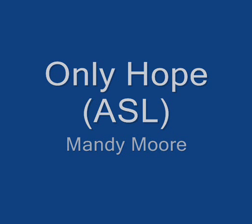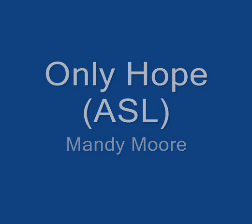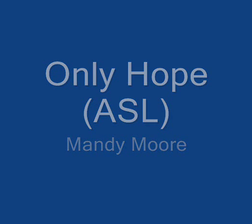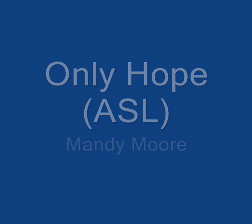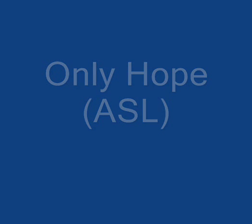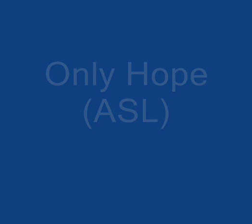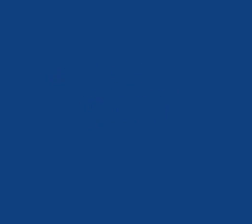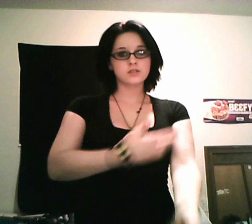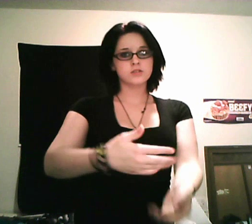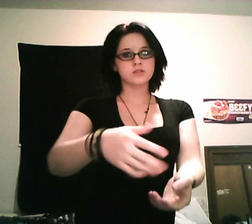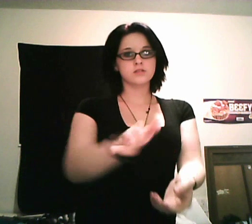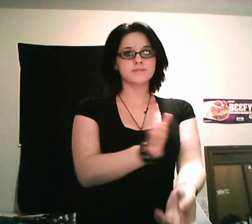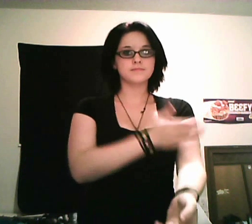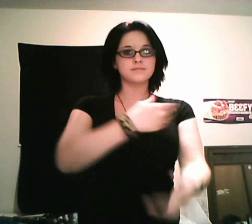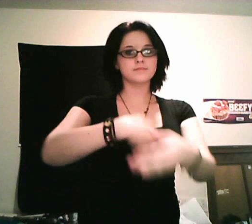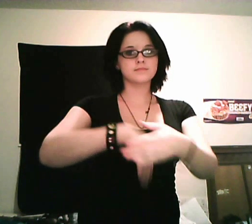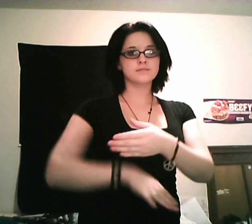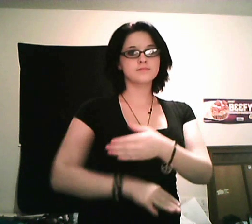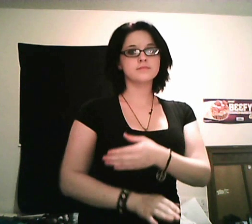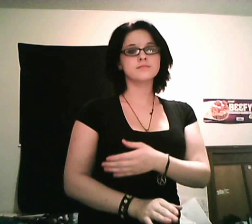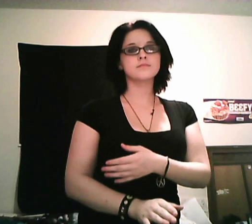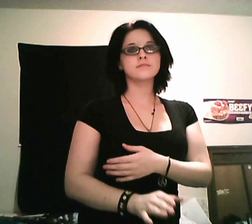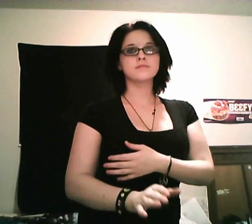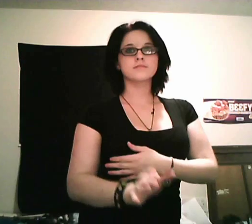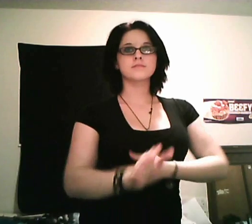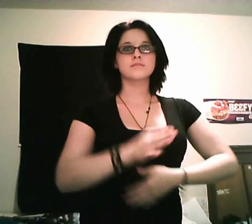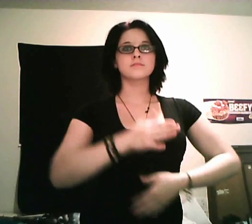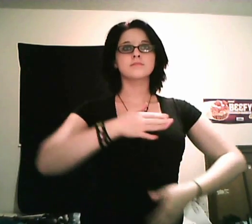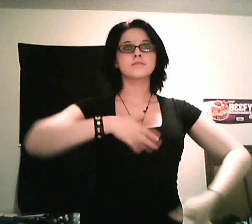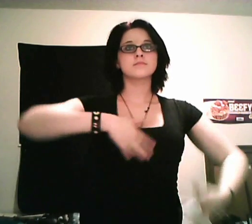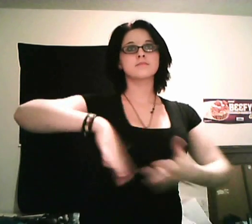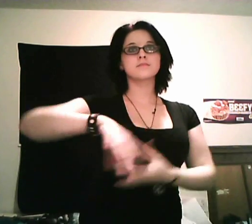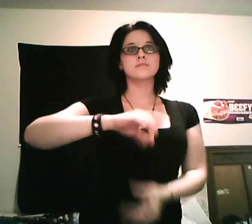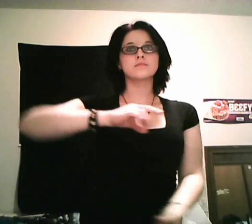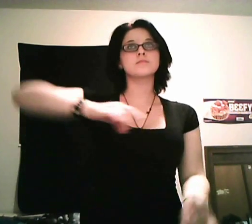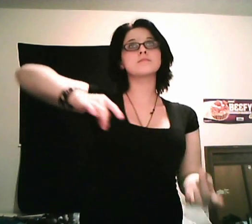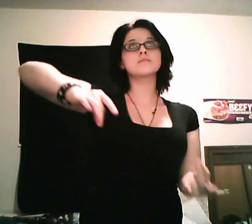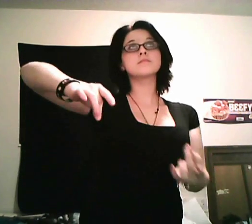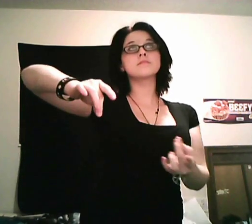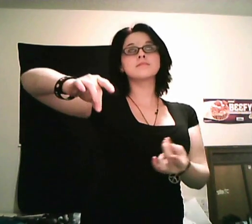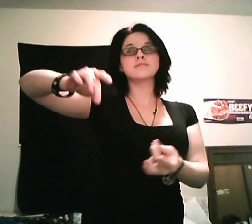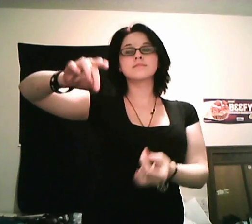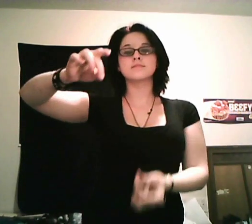There's a song that's inside of my soul